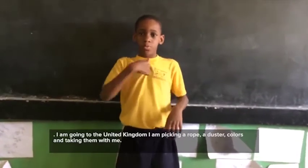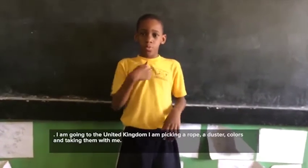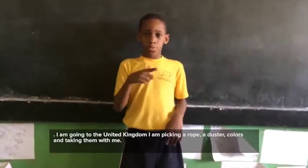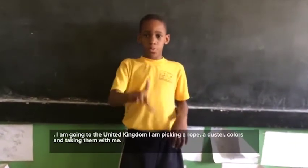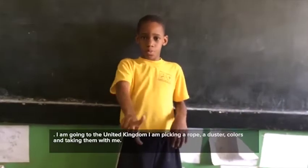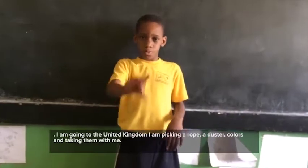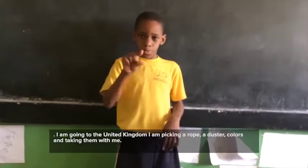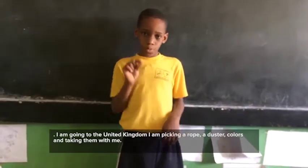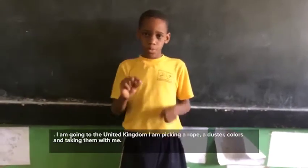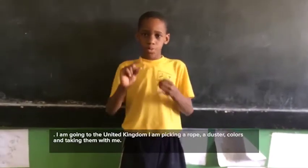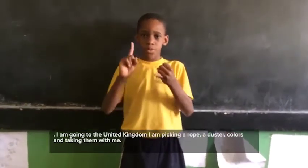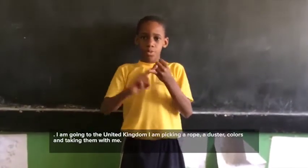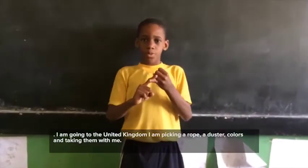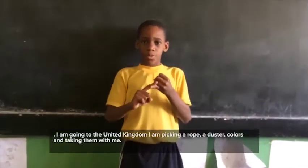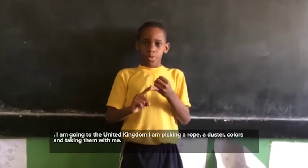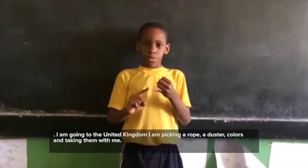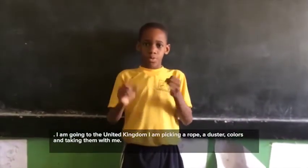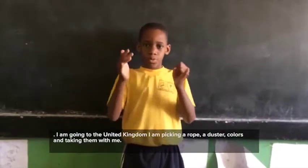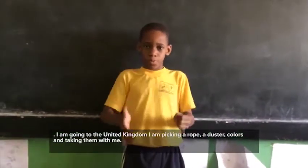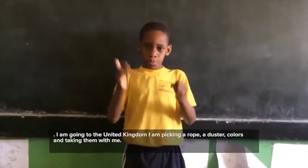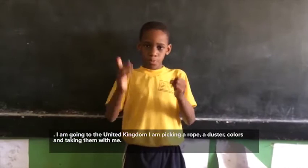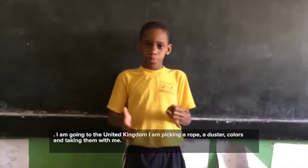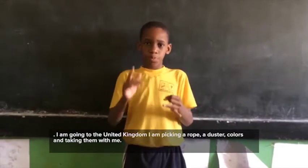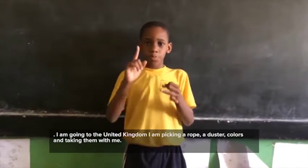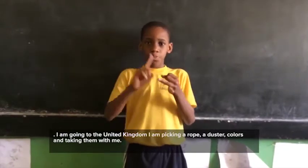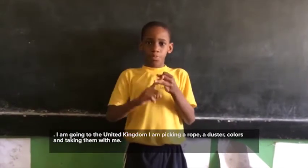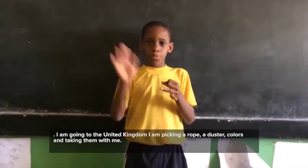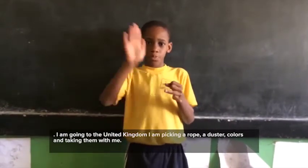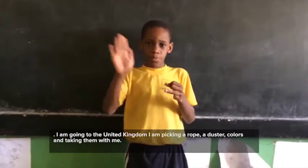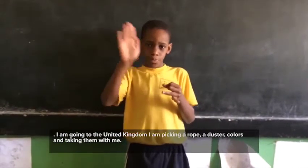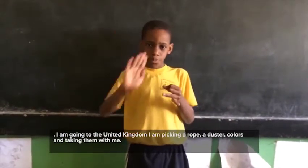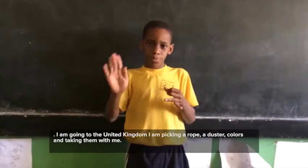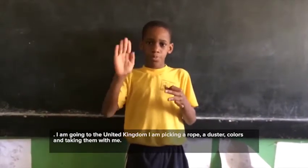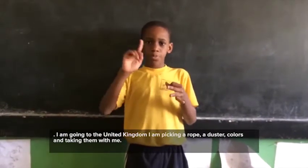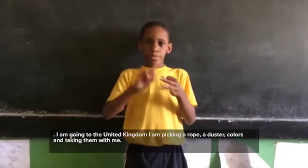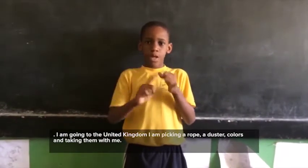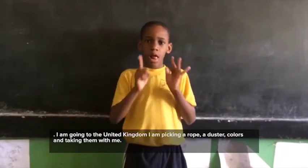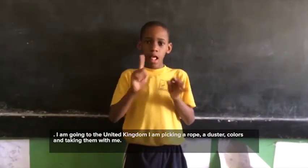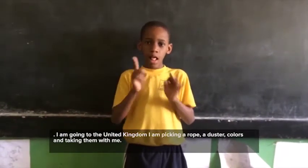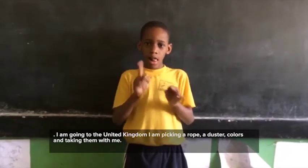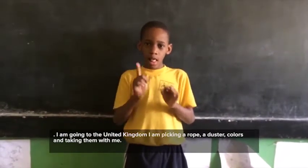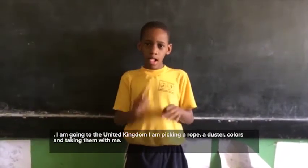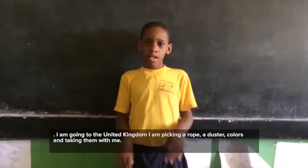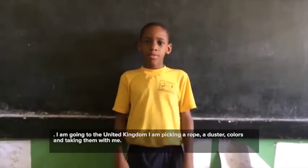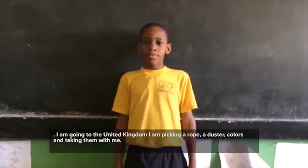United Kingdom. I am picking a rope, a duster, colors